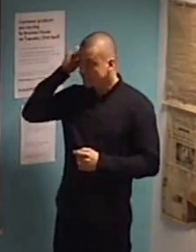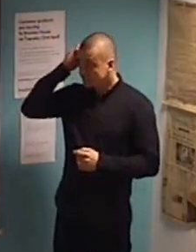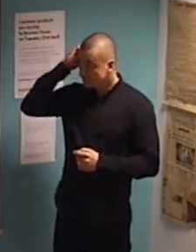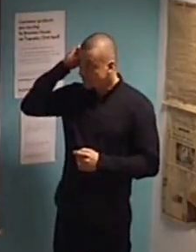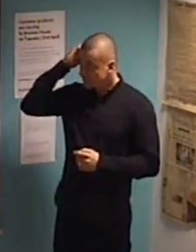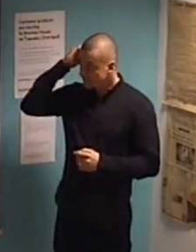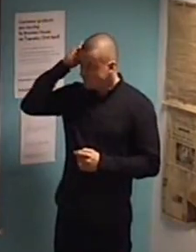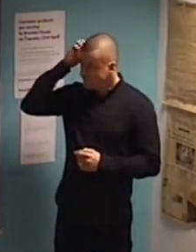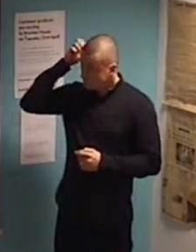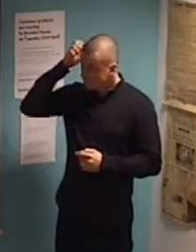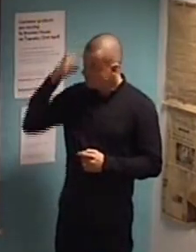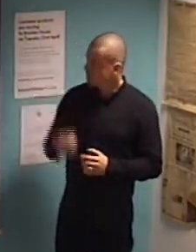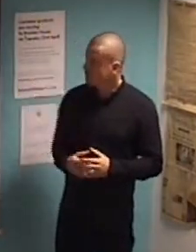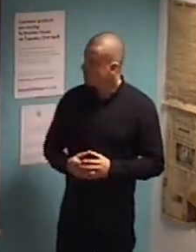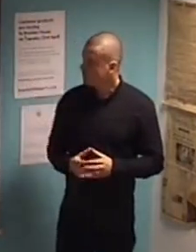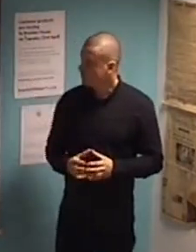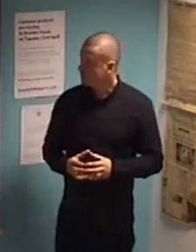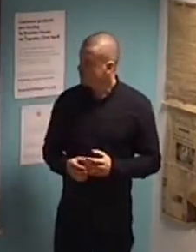Okay.